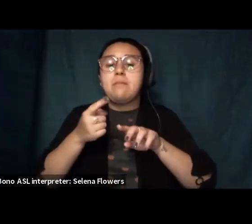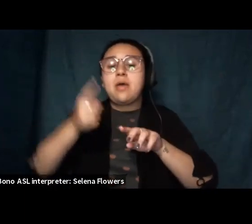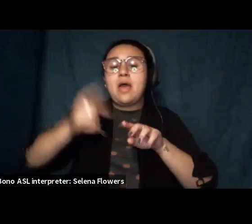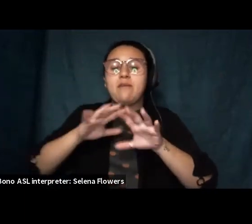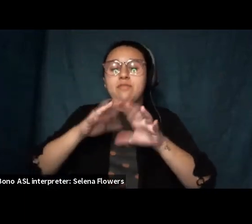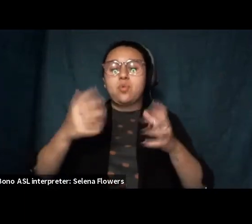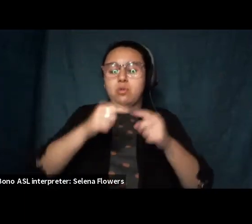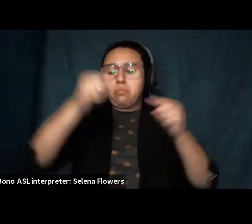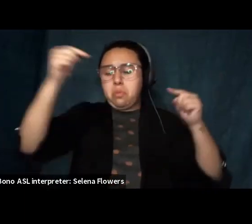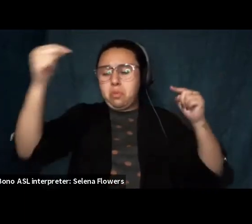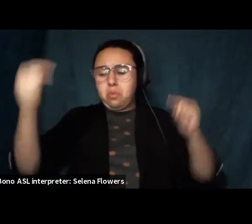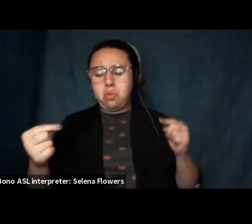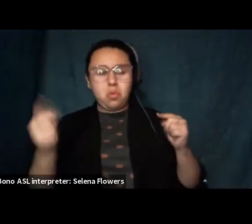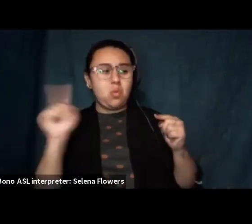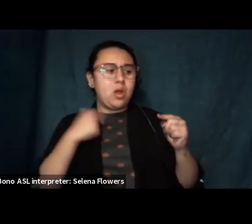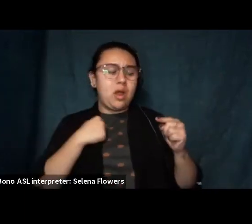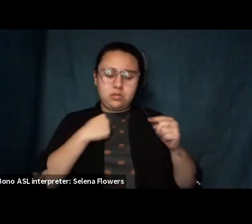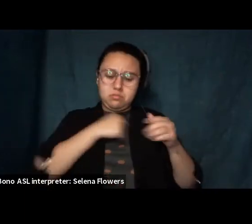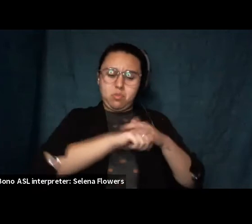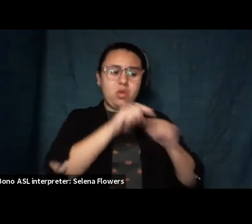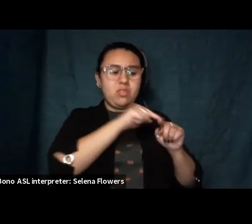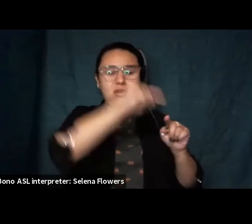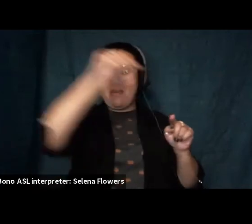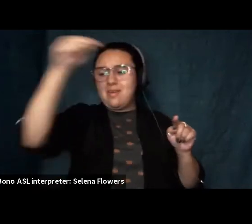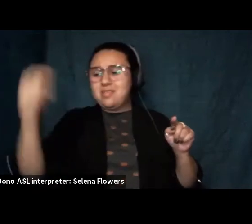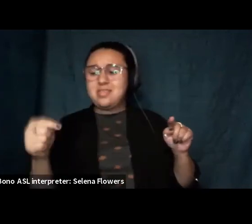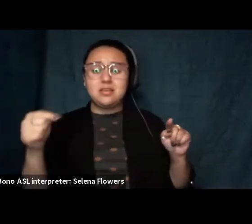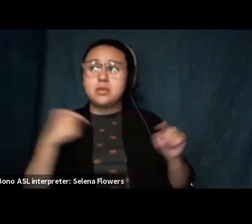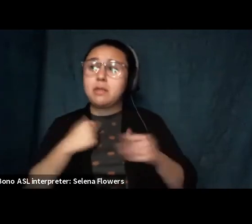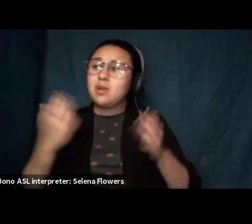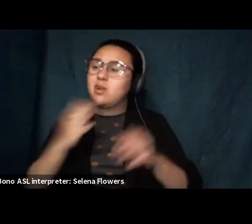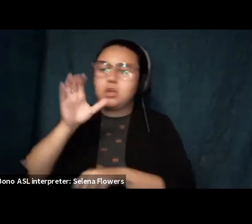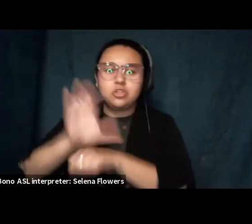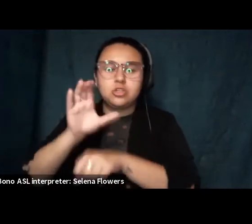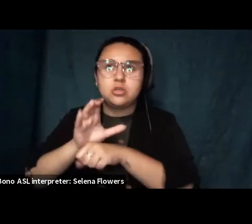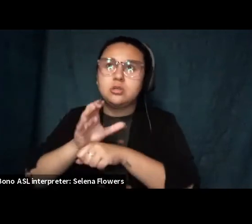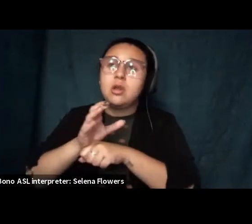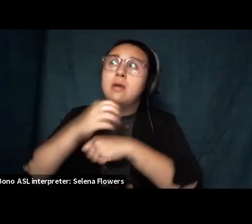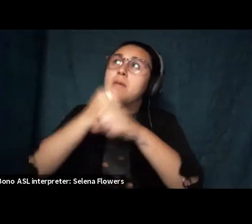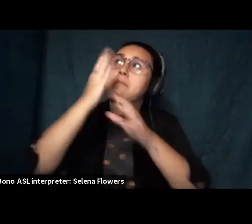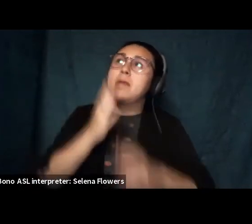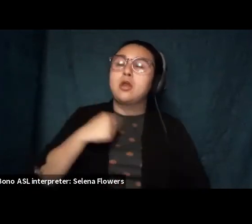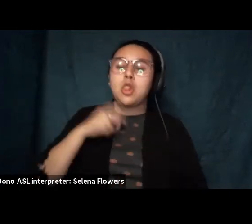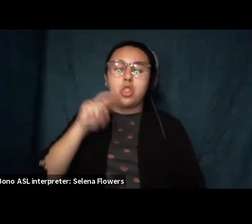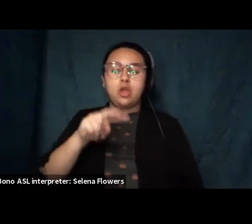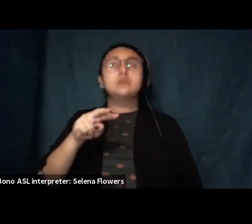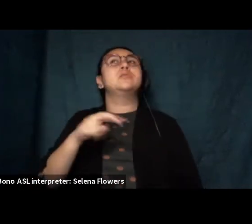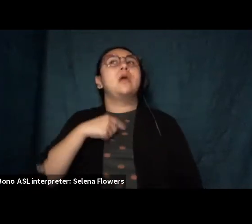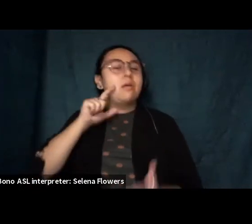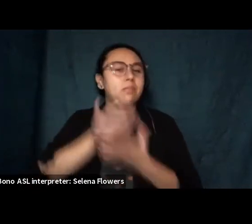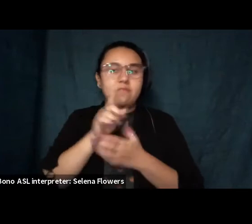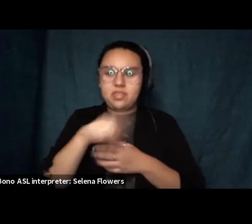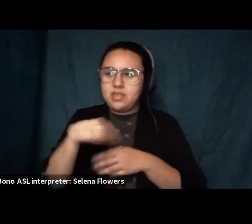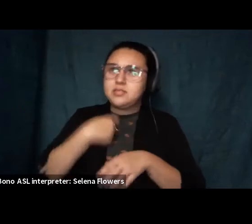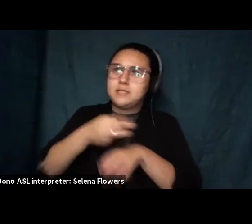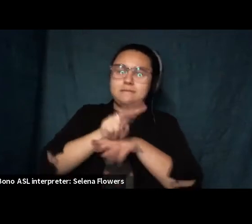this is not a church but maker look here is what i believe in all those years